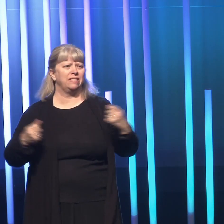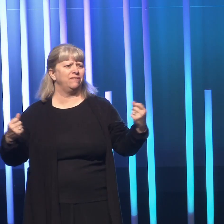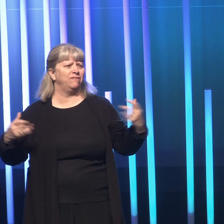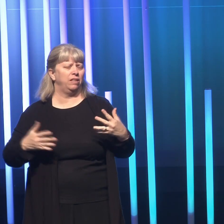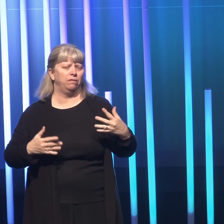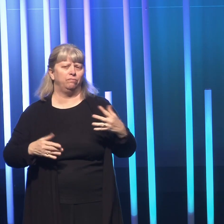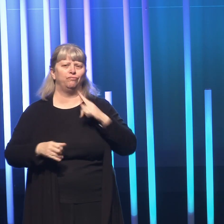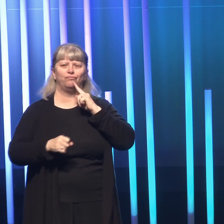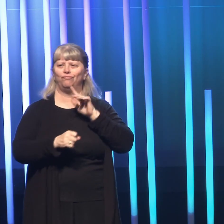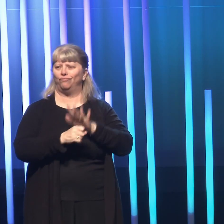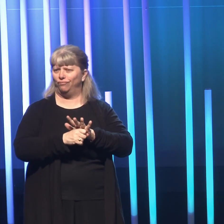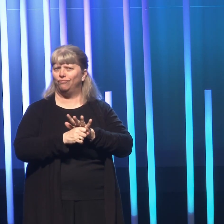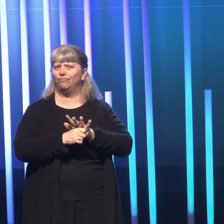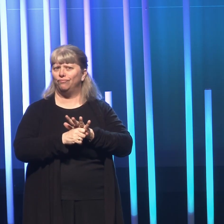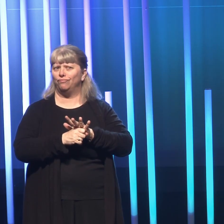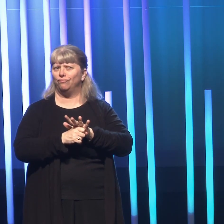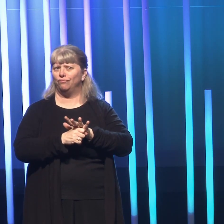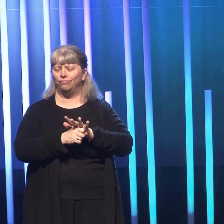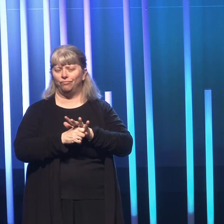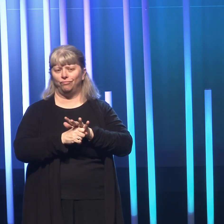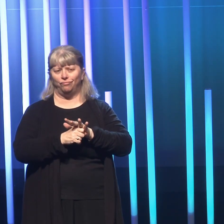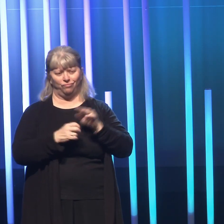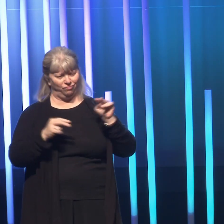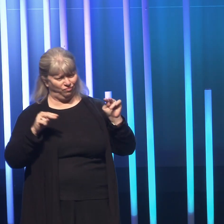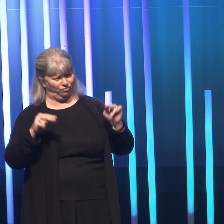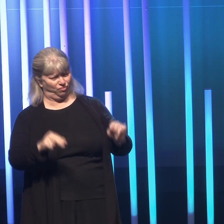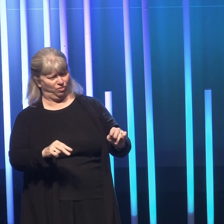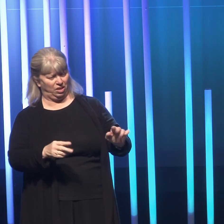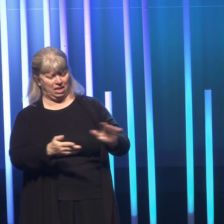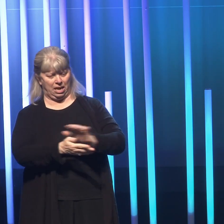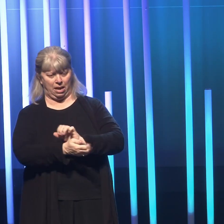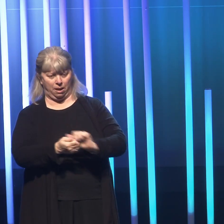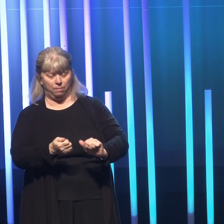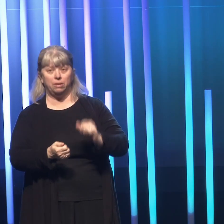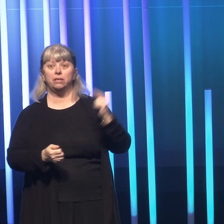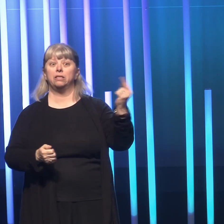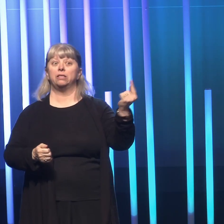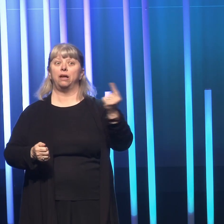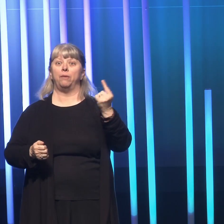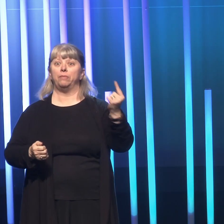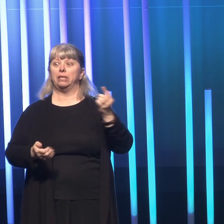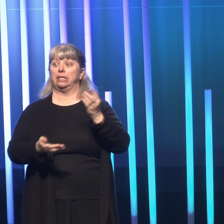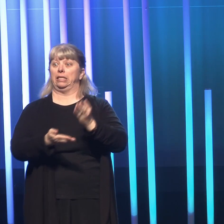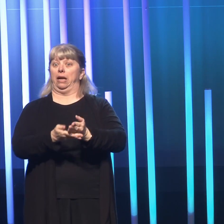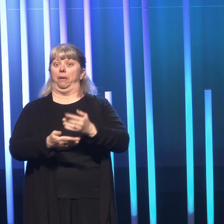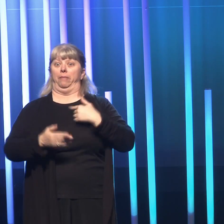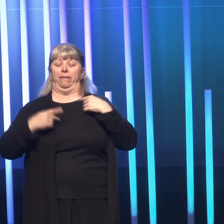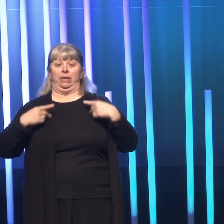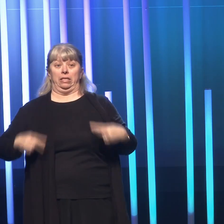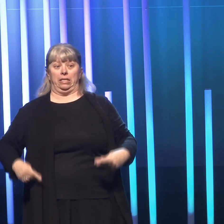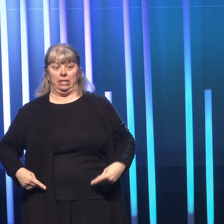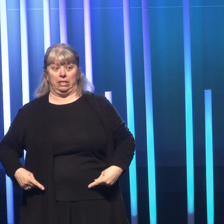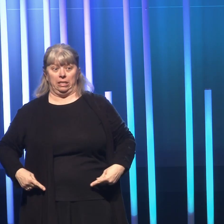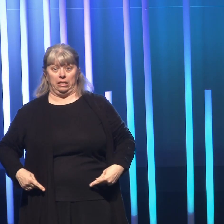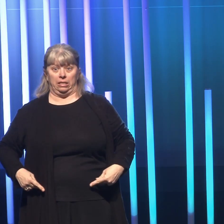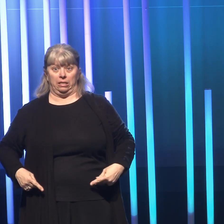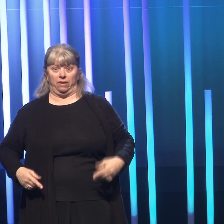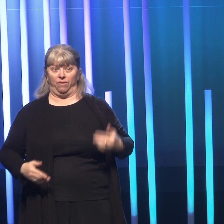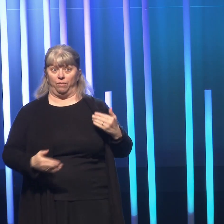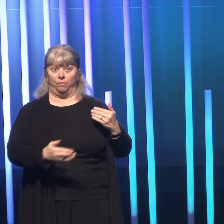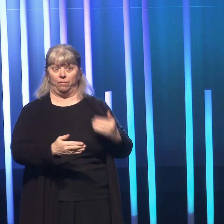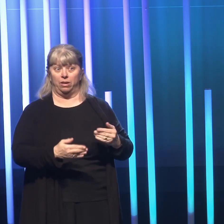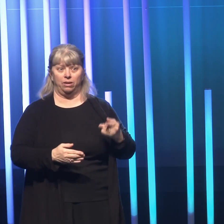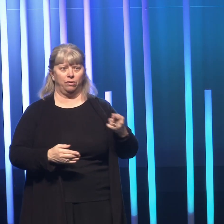confirmed as I looked at the damage. And something stopped me physically from getting near